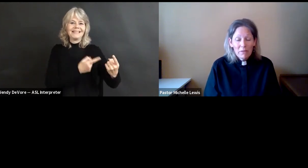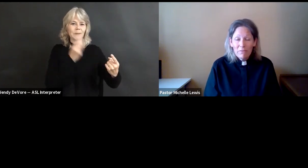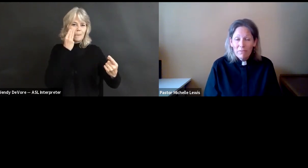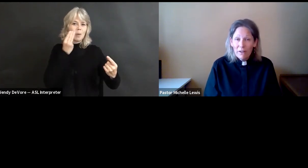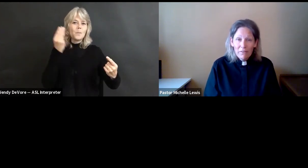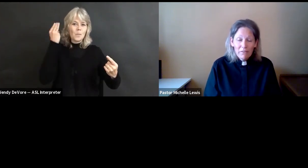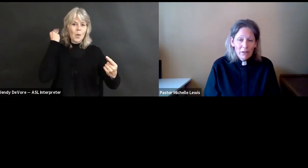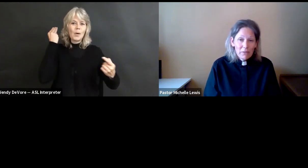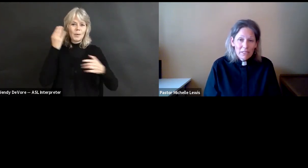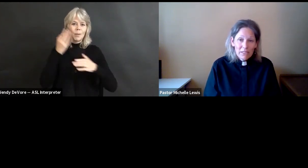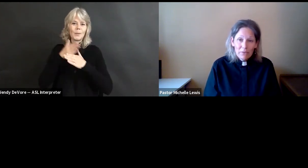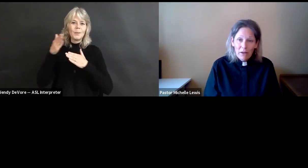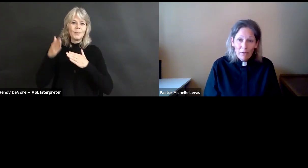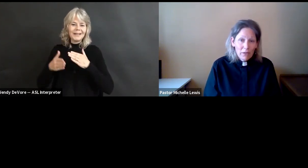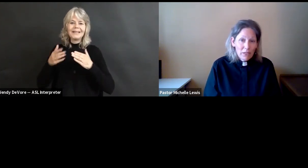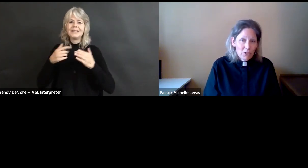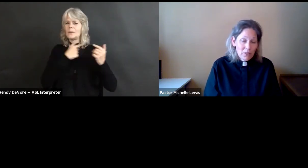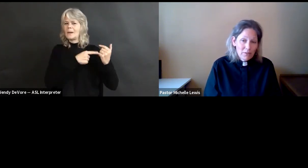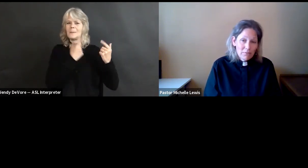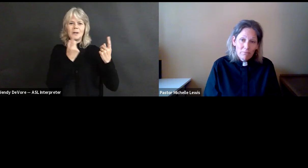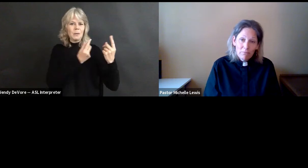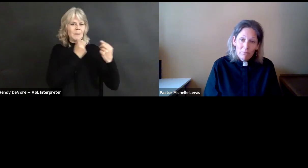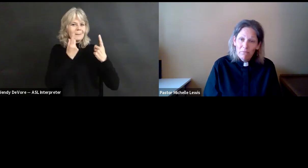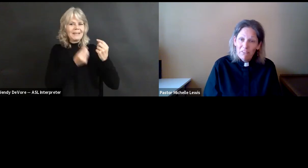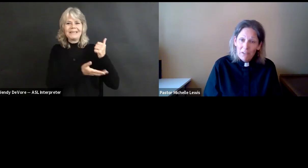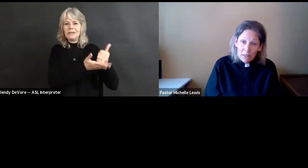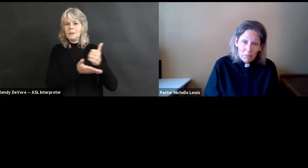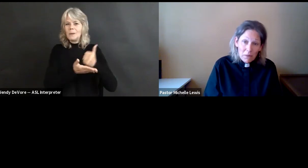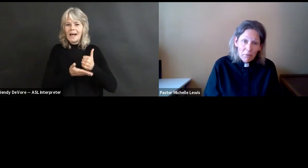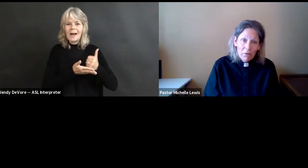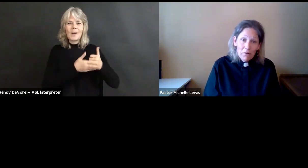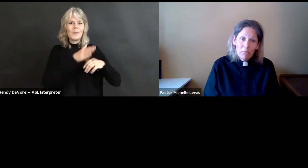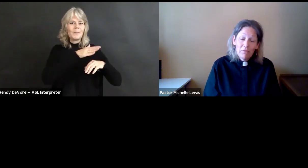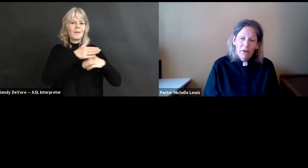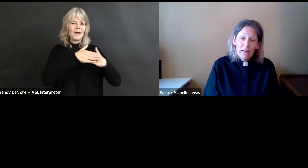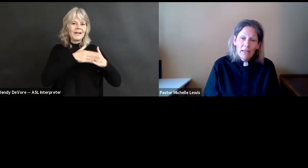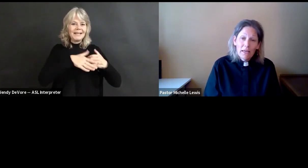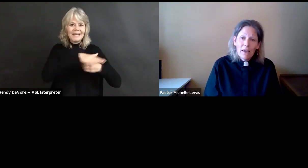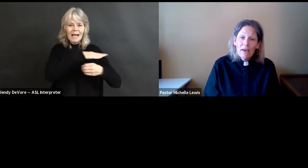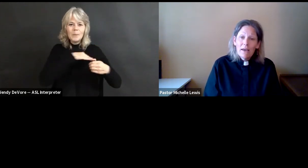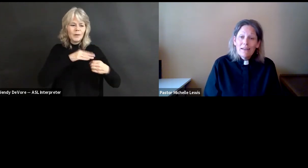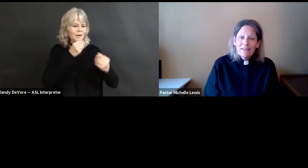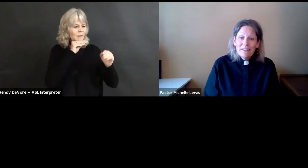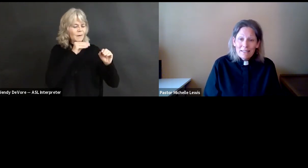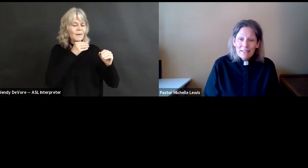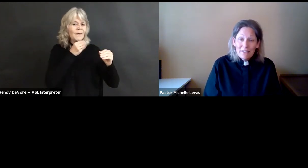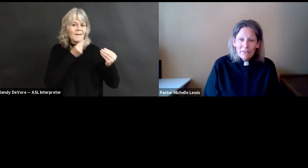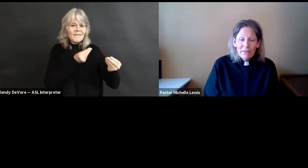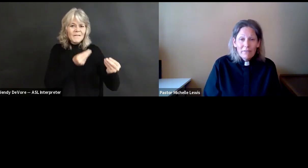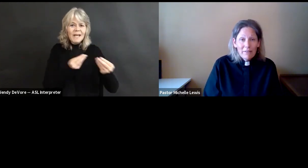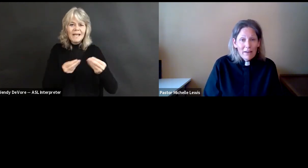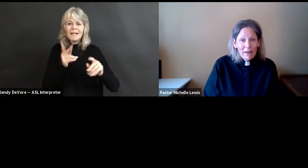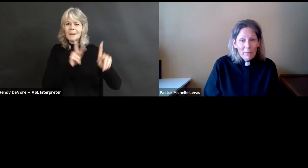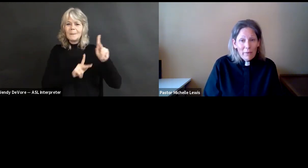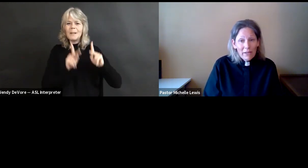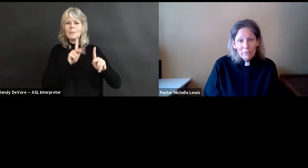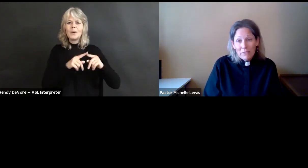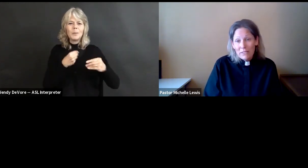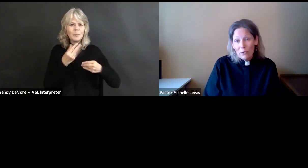very, very busy doing outreach and feeding people and providing necessary items. So